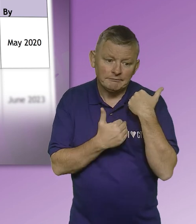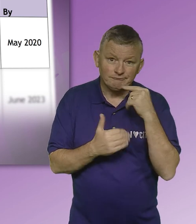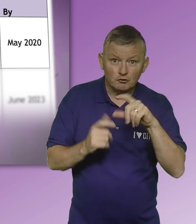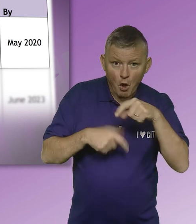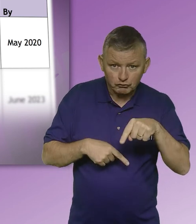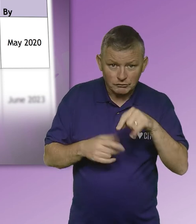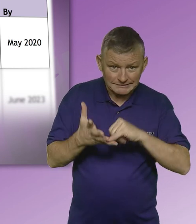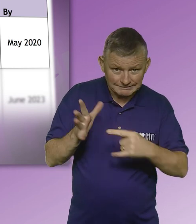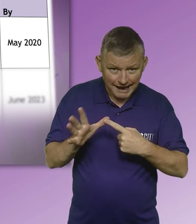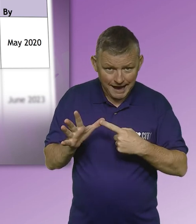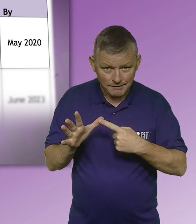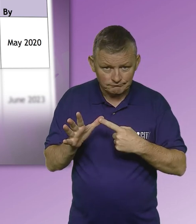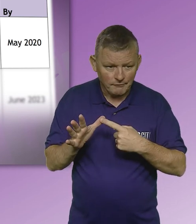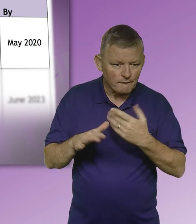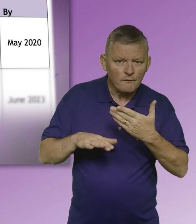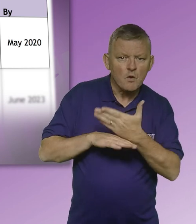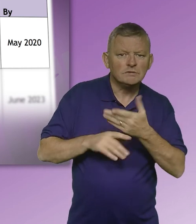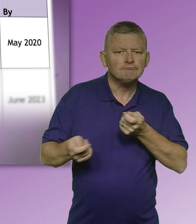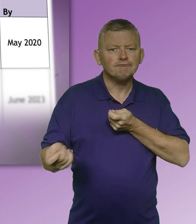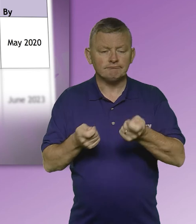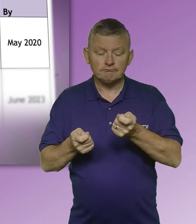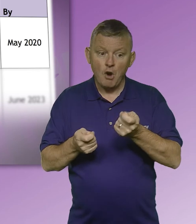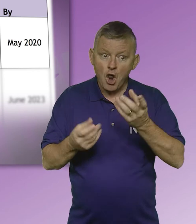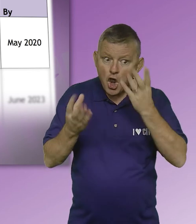City essay performance learning support